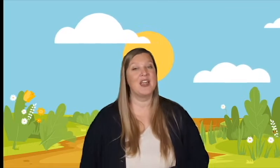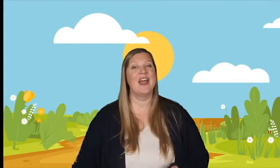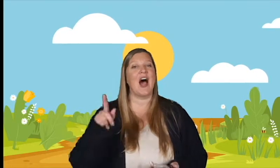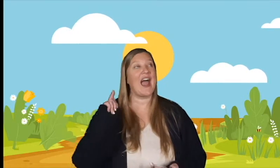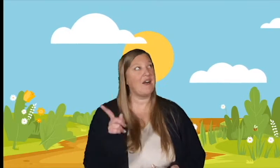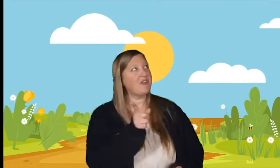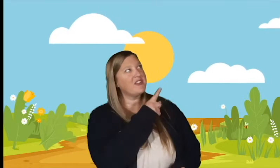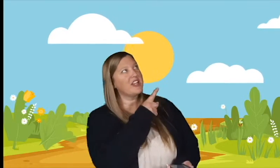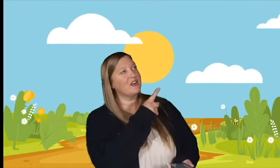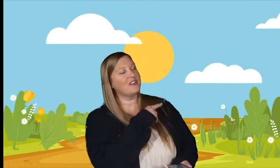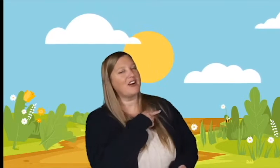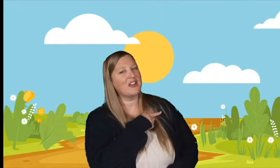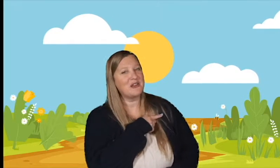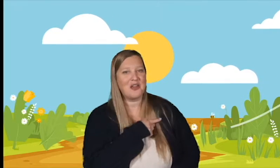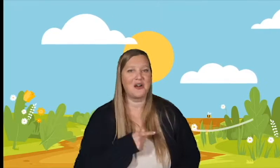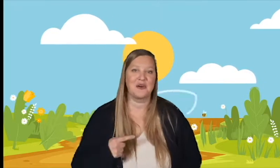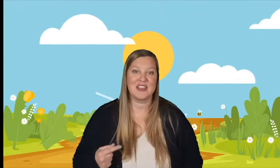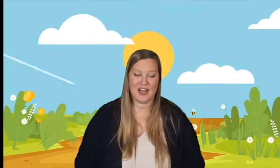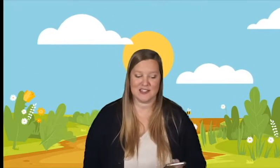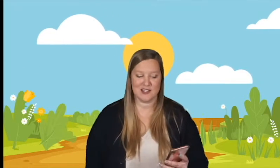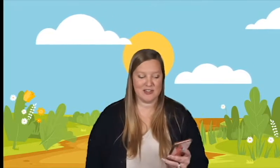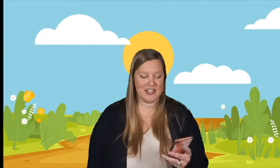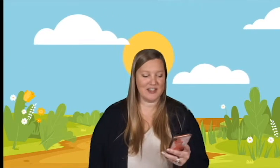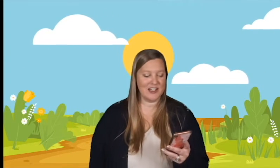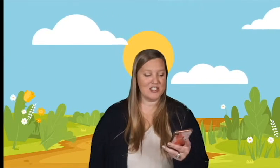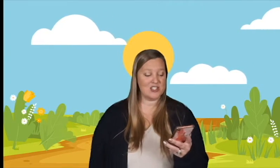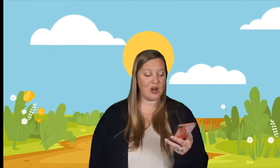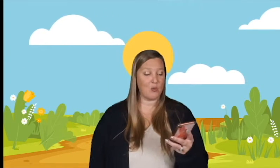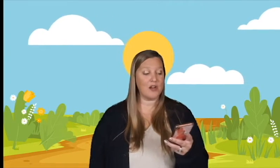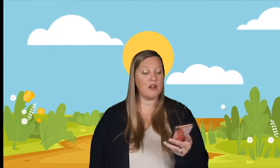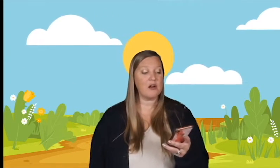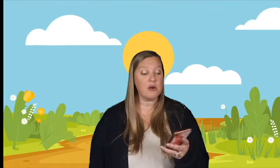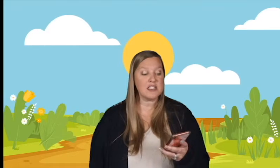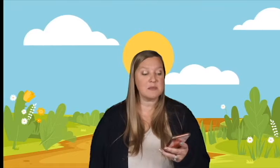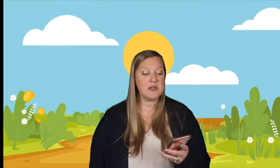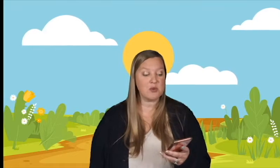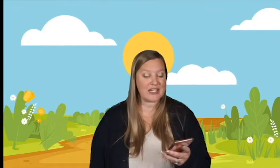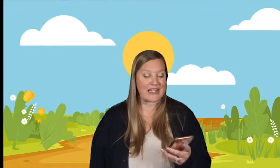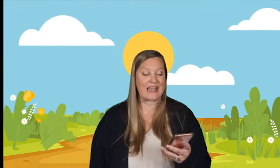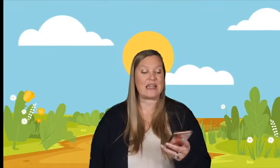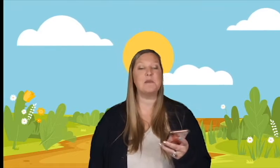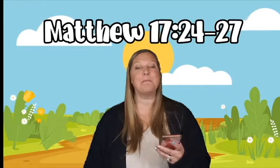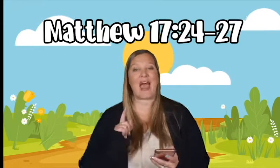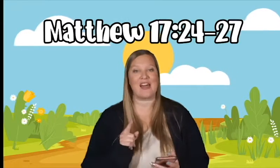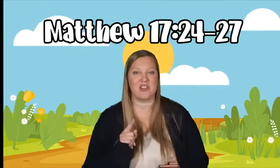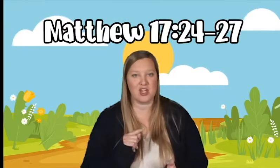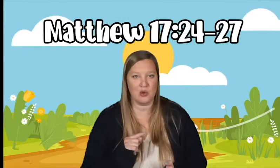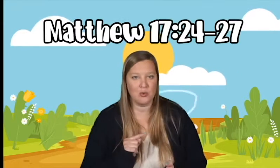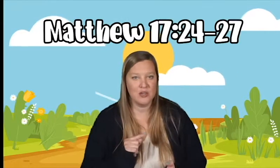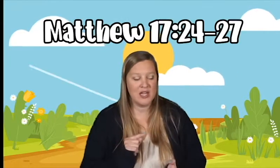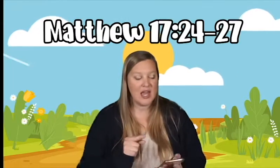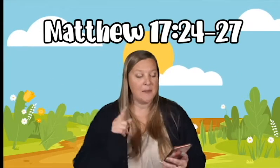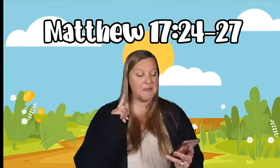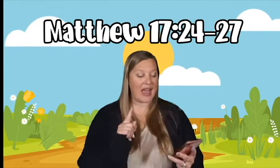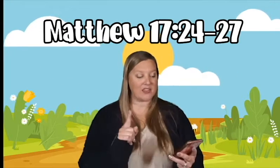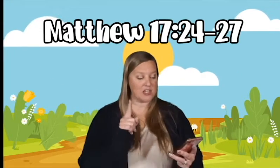I have a video to follow along with as I read. So, we're going to be reading in Matthew. Matthew